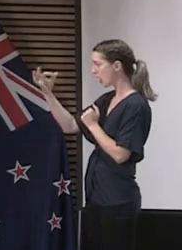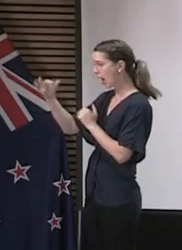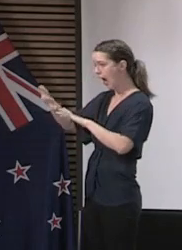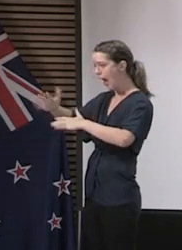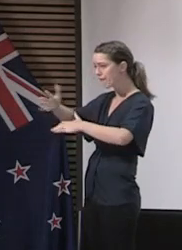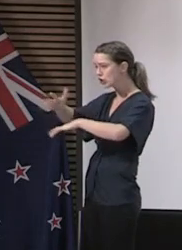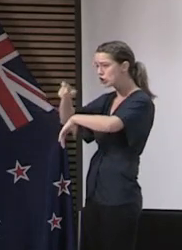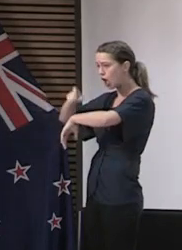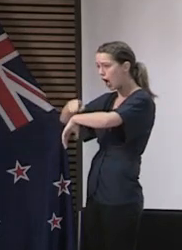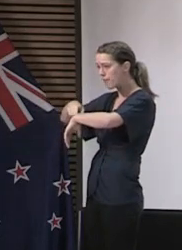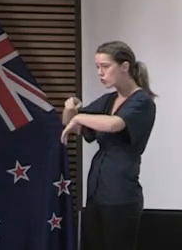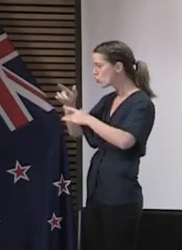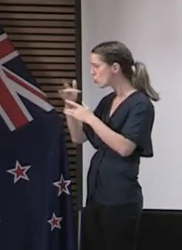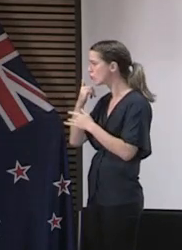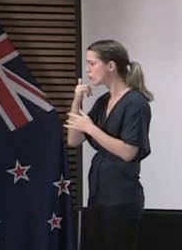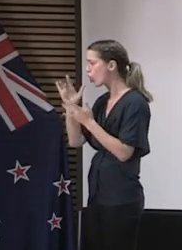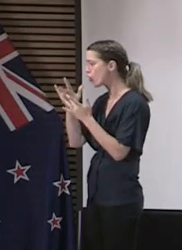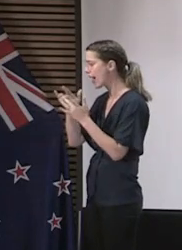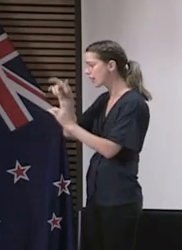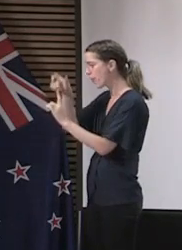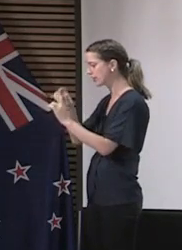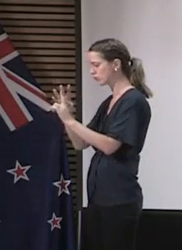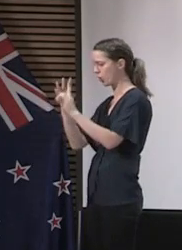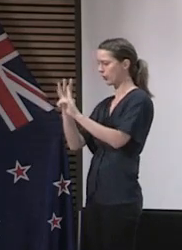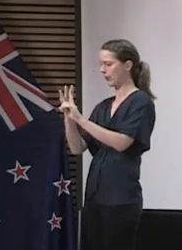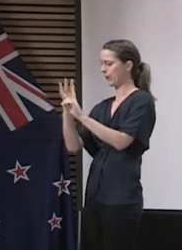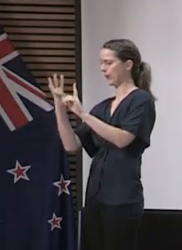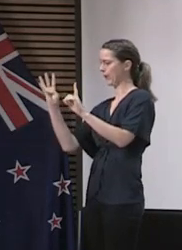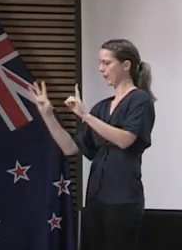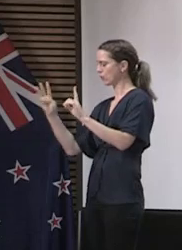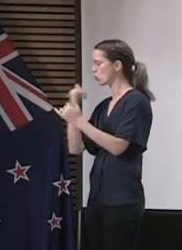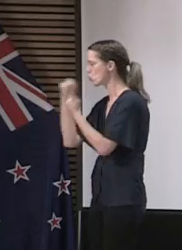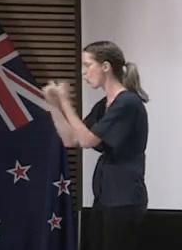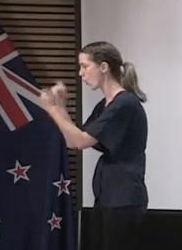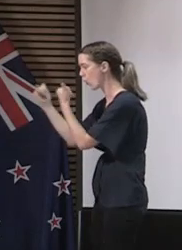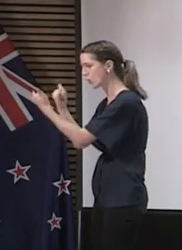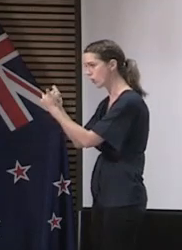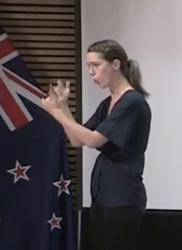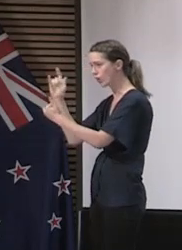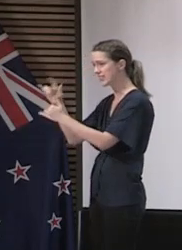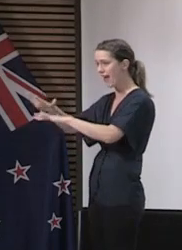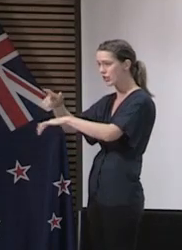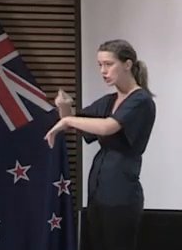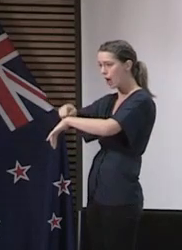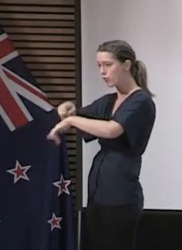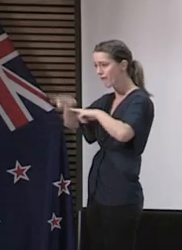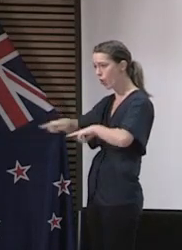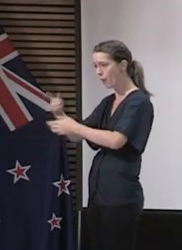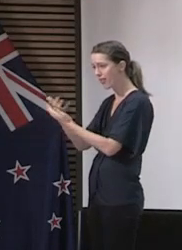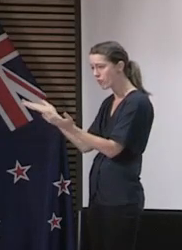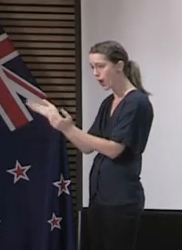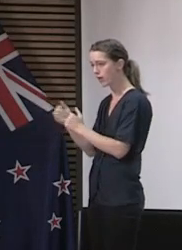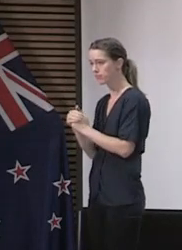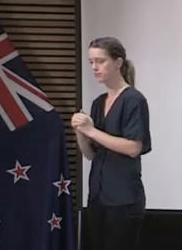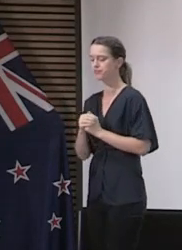average amount of time it takes to complete contact tracing for a confirmed case, a fully complete contact tracing for them? Of course we want